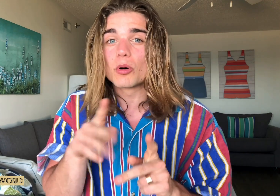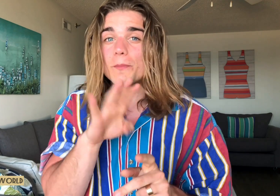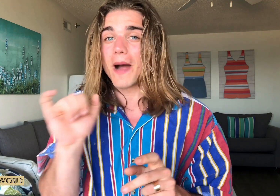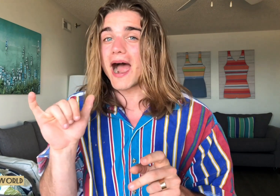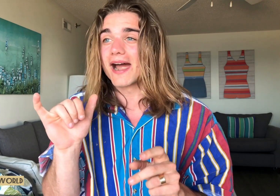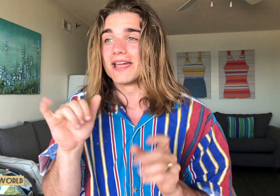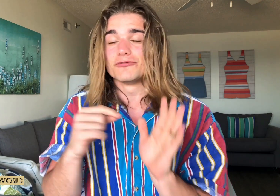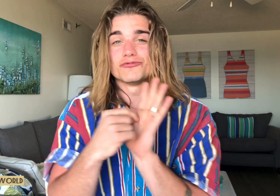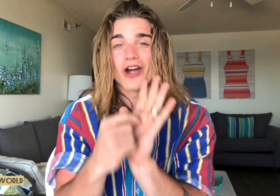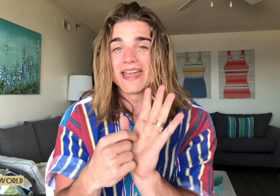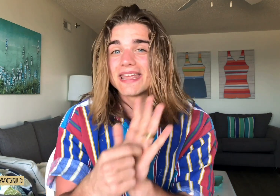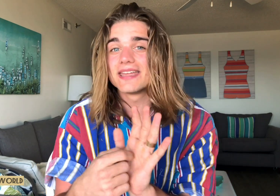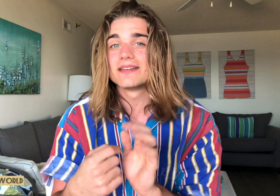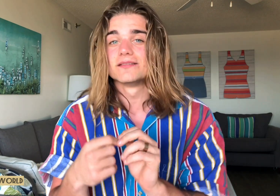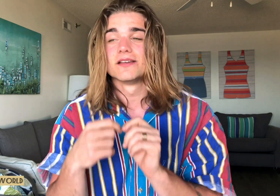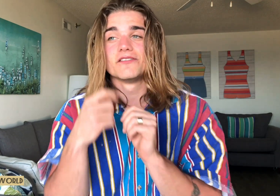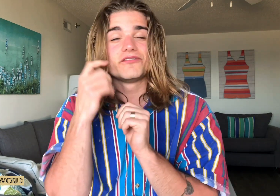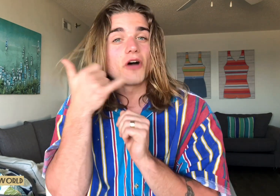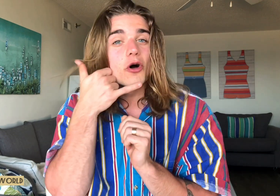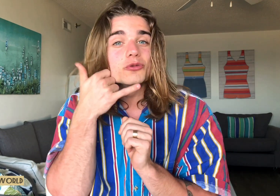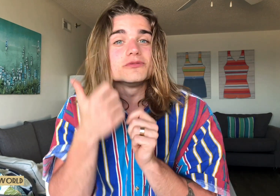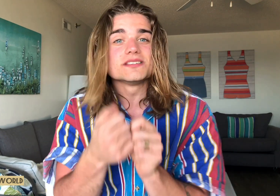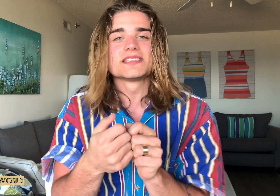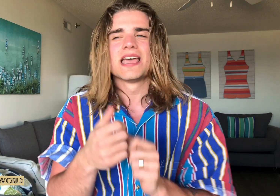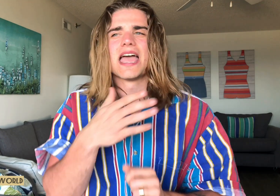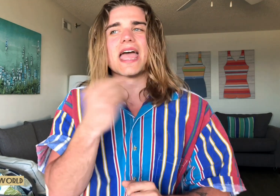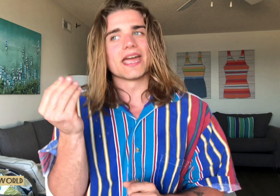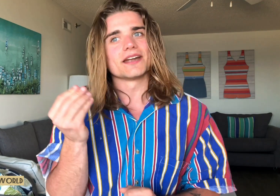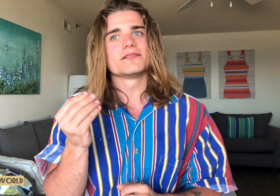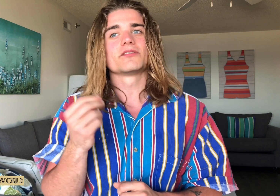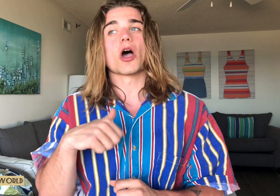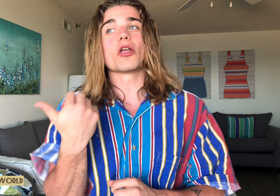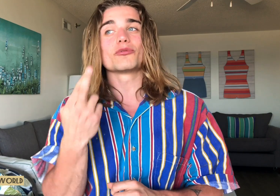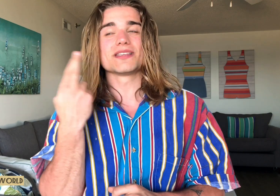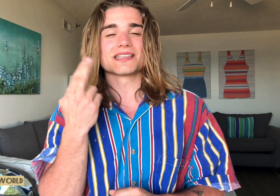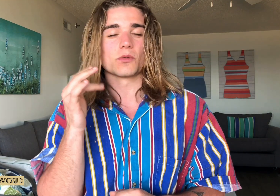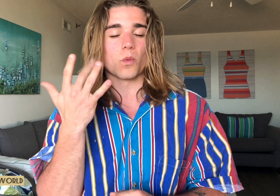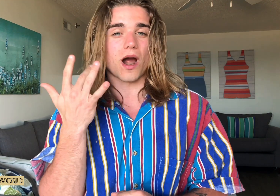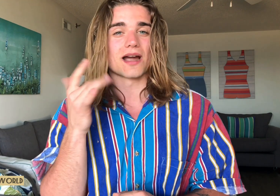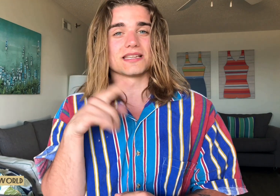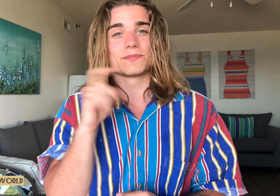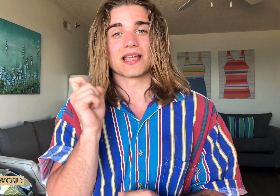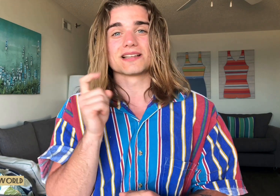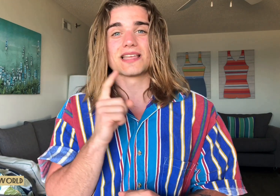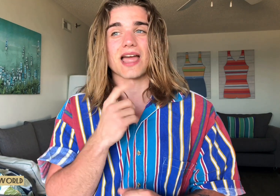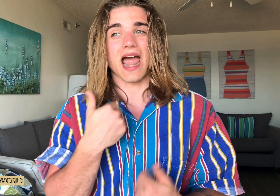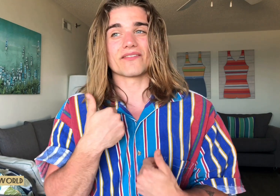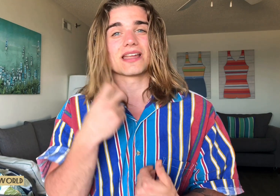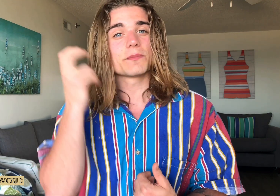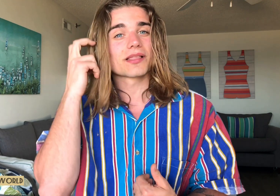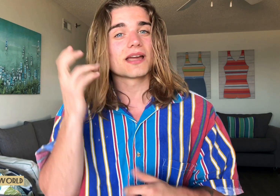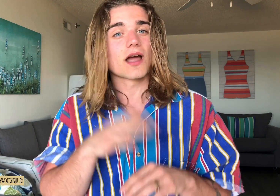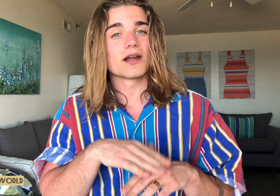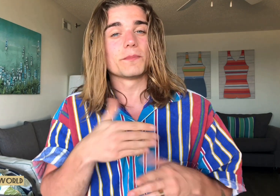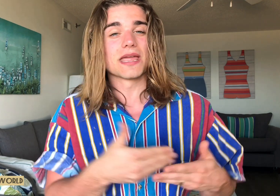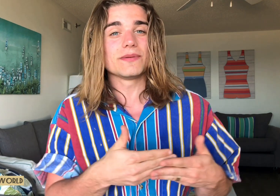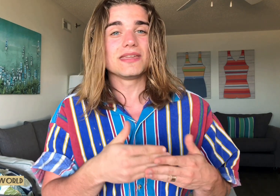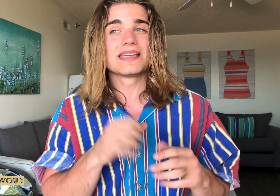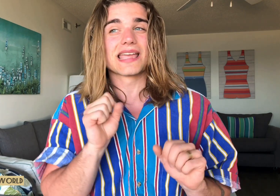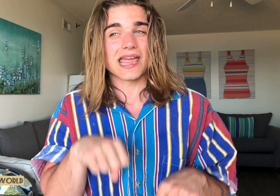by writing, phones and the other reason why is because having an implant on a baby can